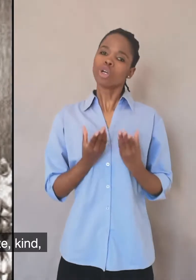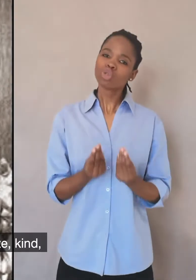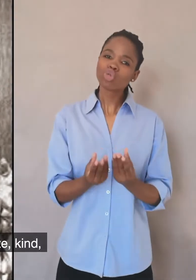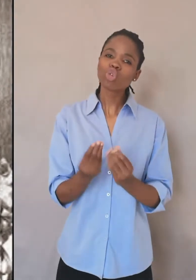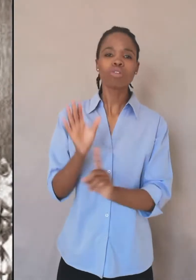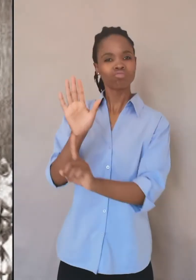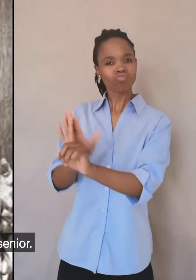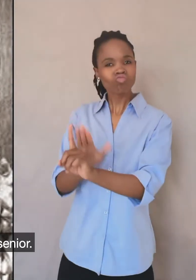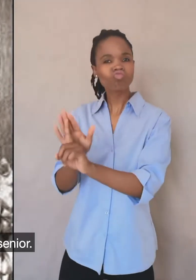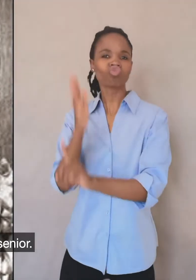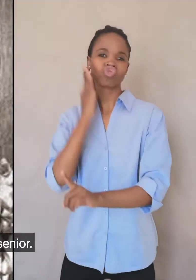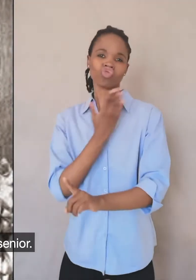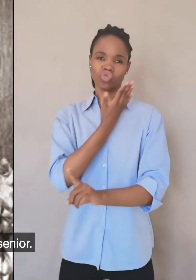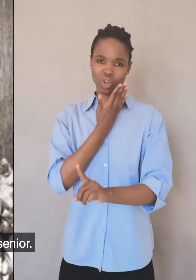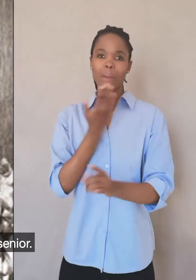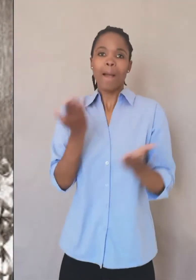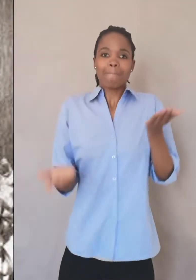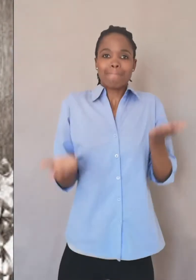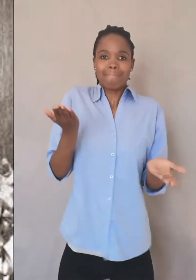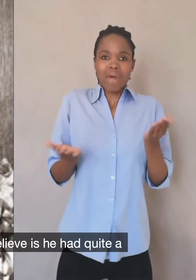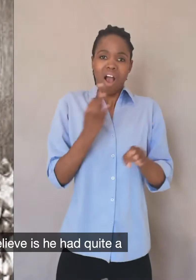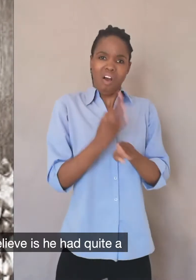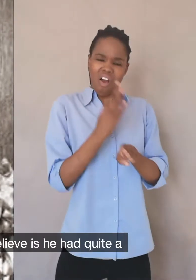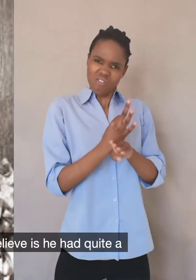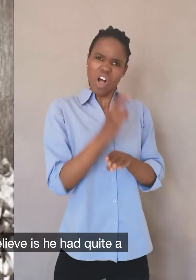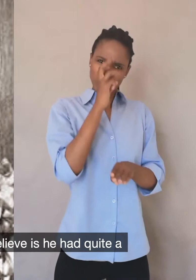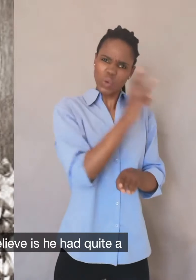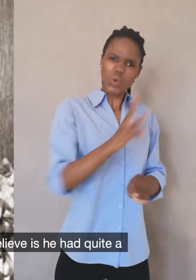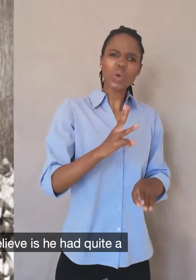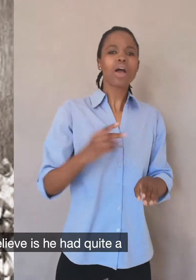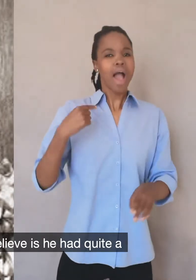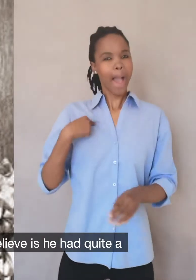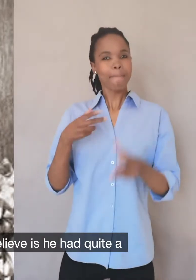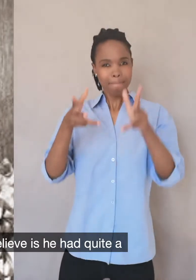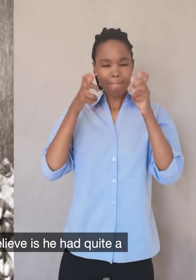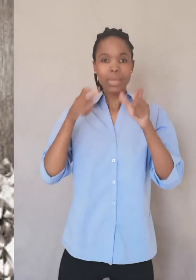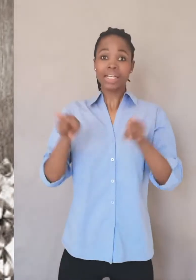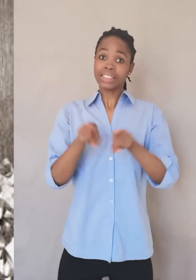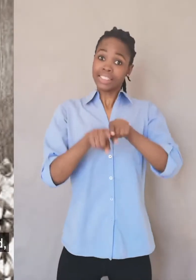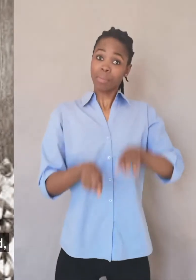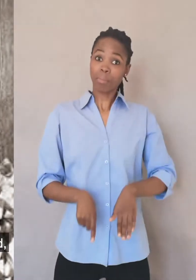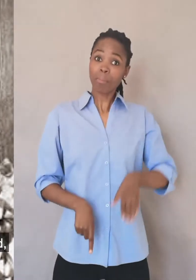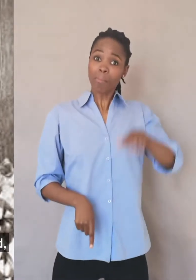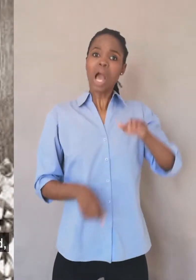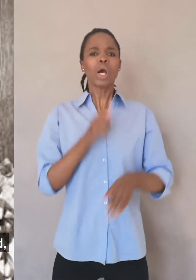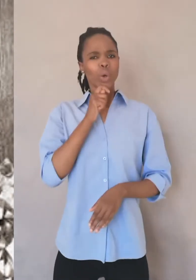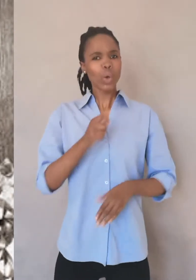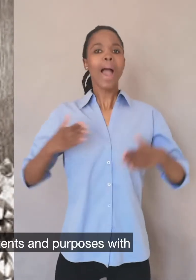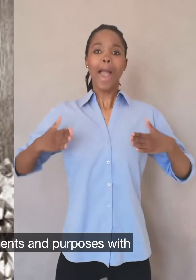kind to the strict hand of senior. So in all intents and purposes, what I believe is he had quite a happy childhood. But,